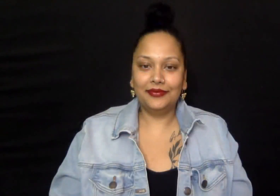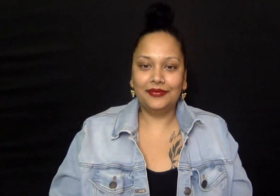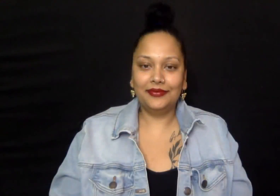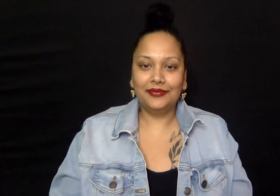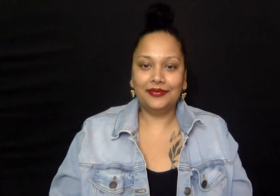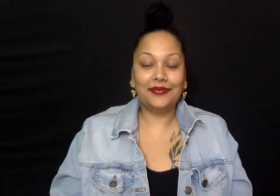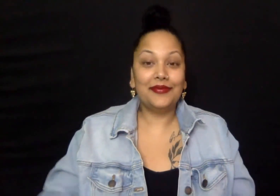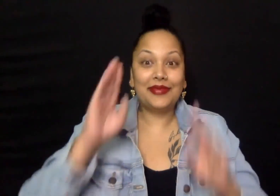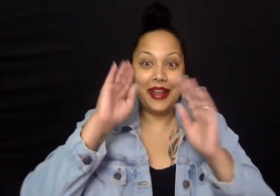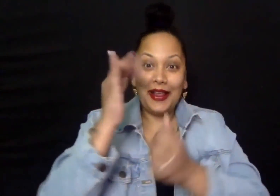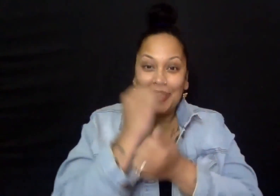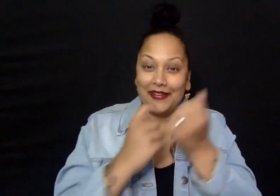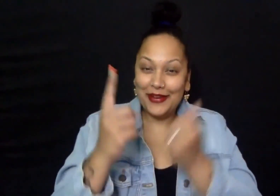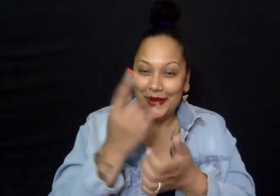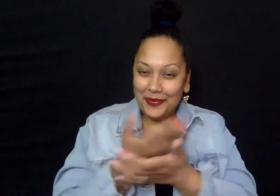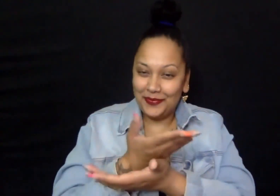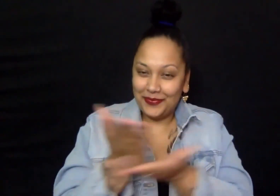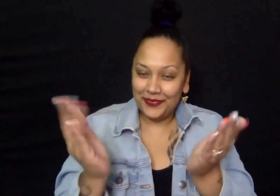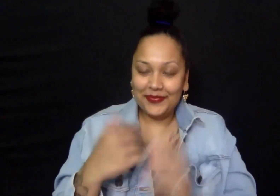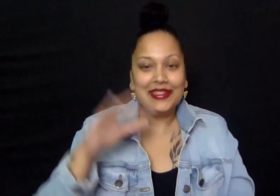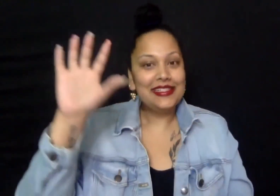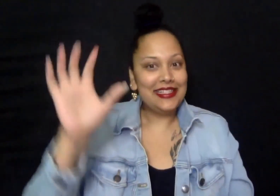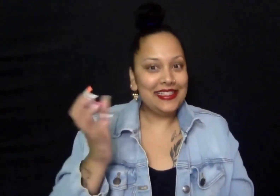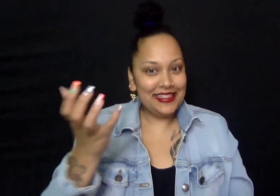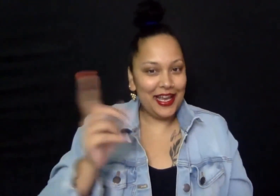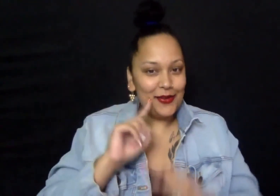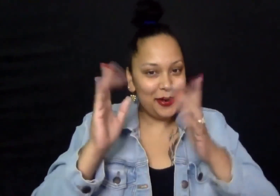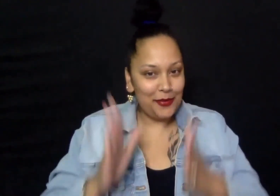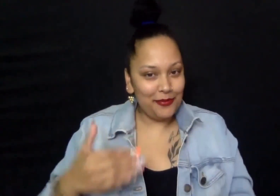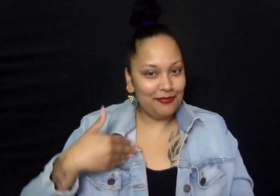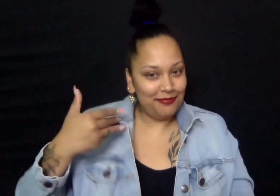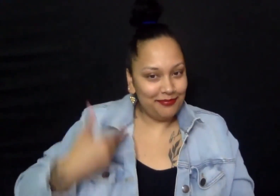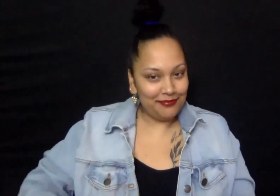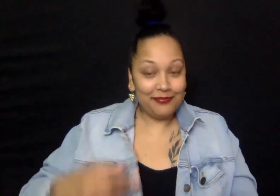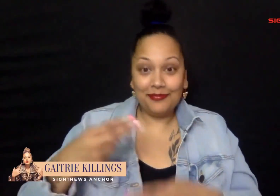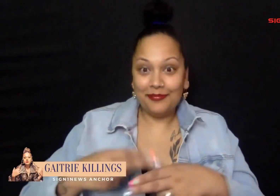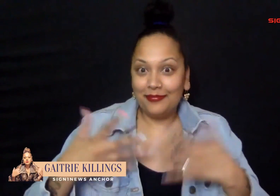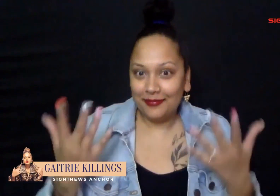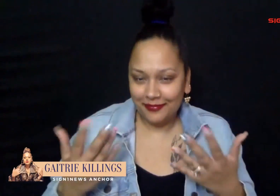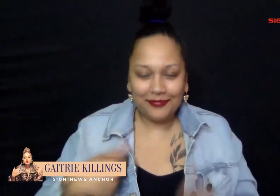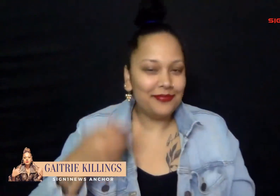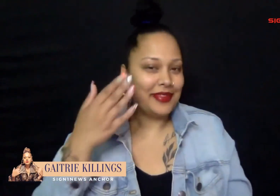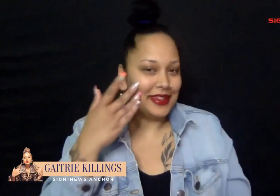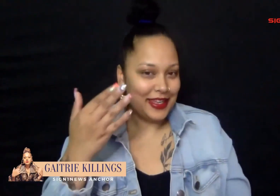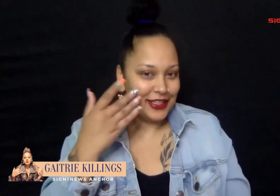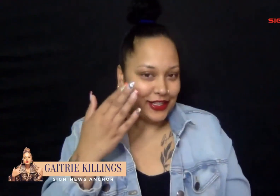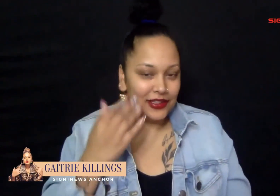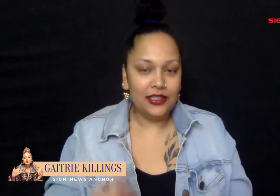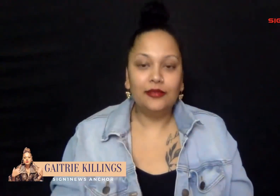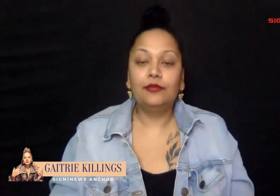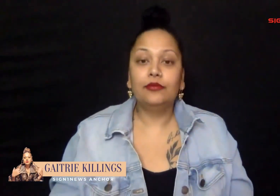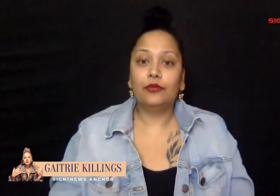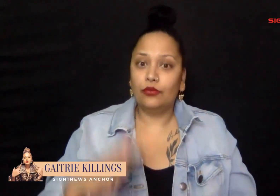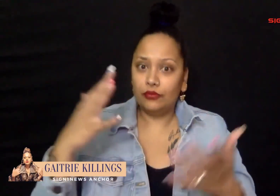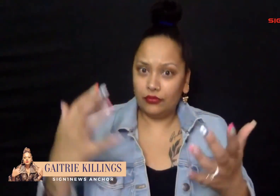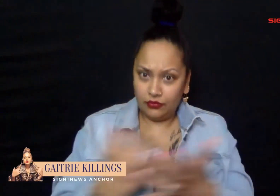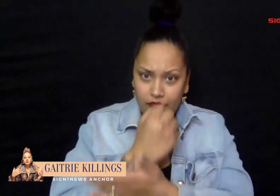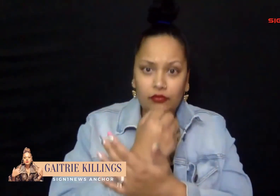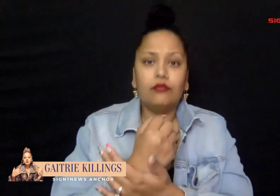hello everyone I'm sign one news anchor Gaytree killings here is a quick